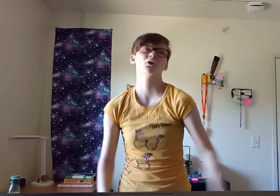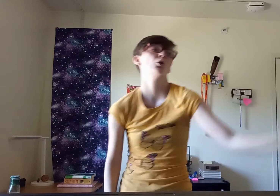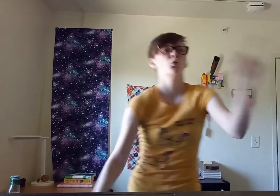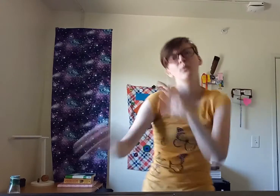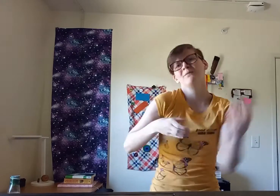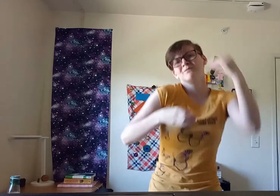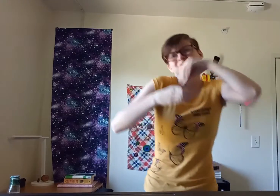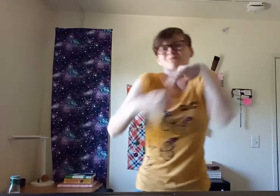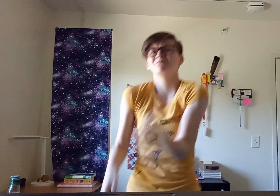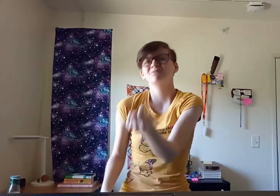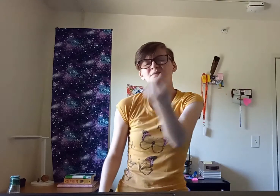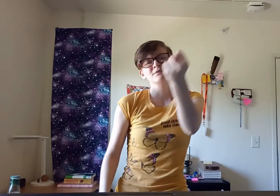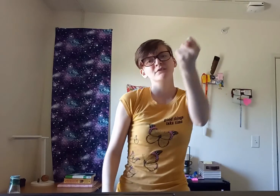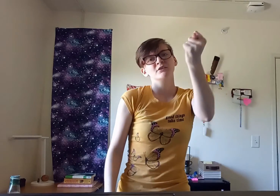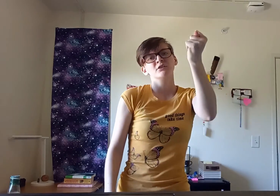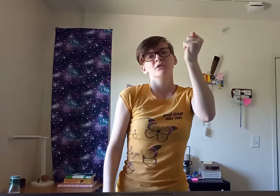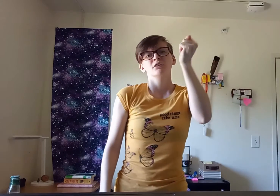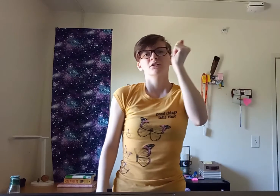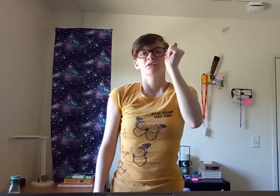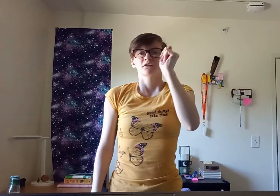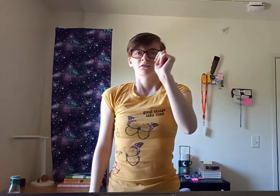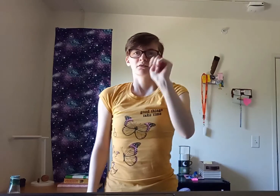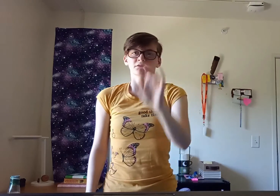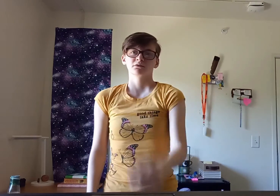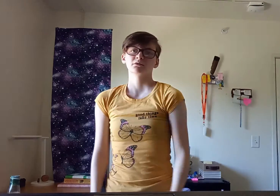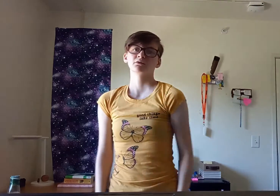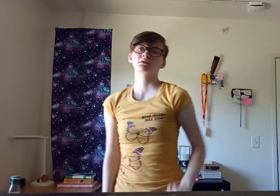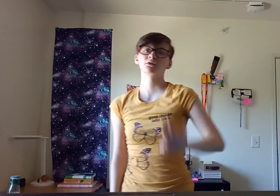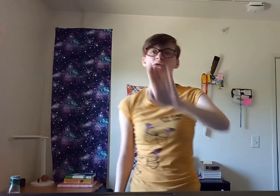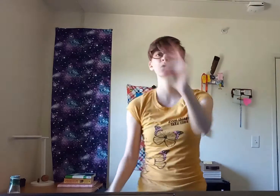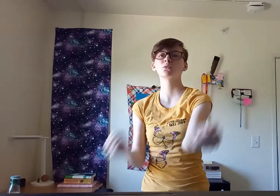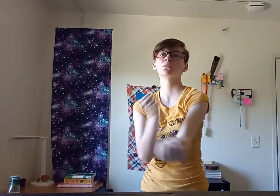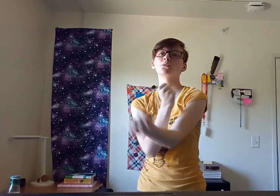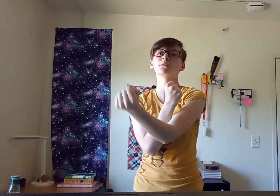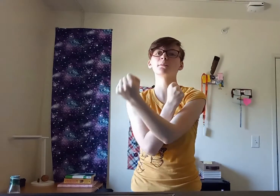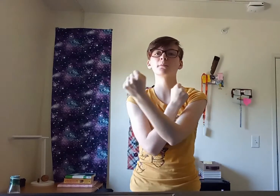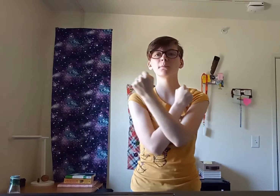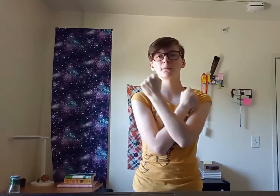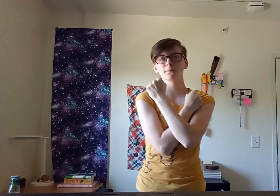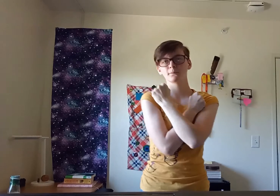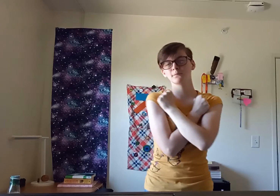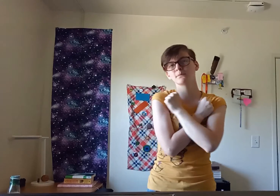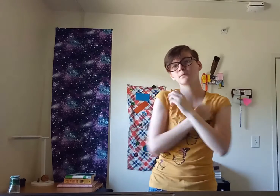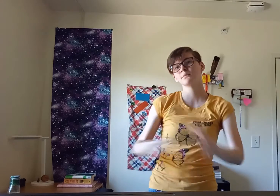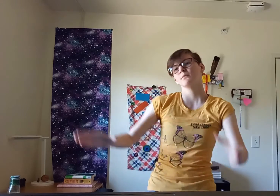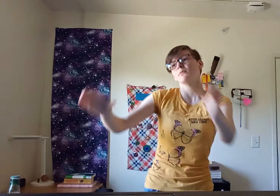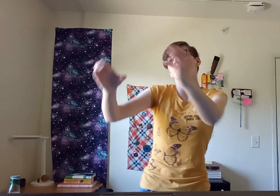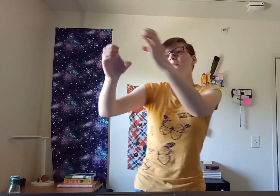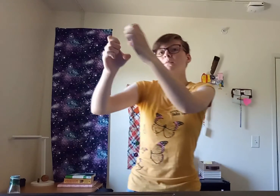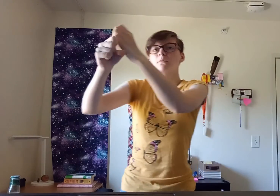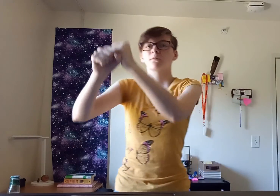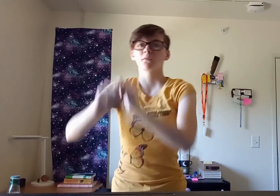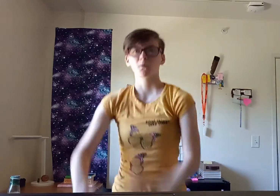can't say Tryna hold composure I feel it, feel it